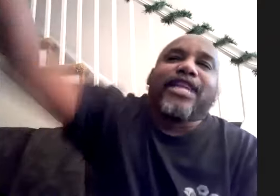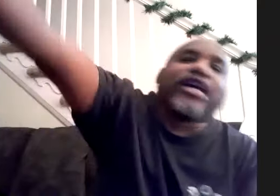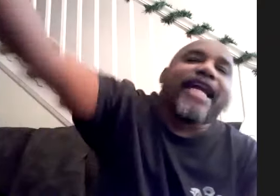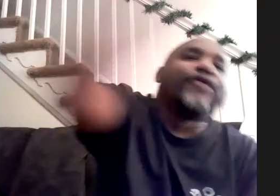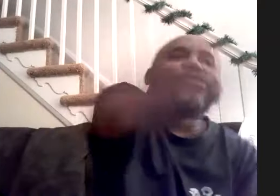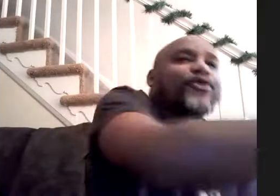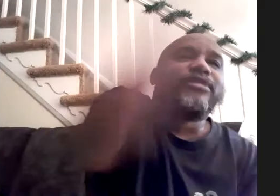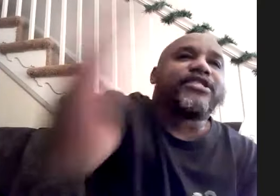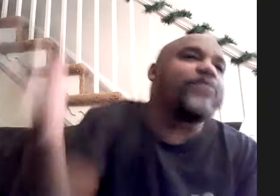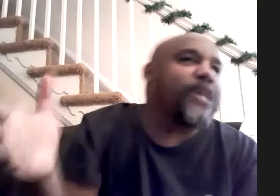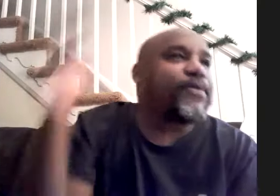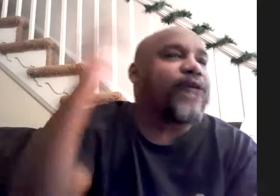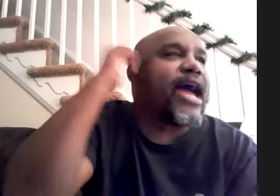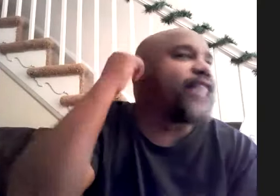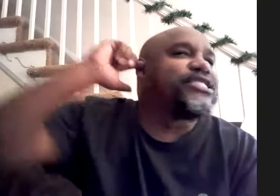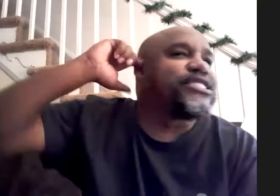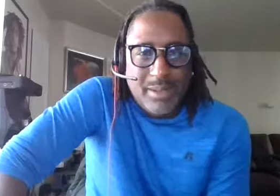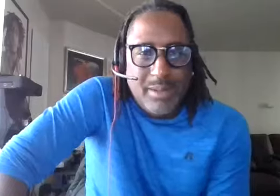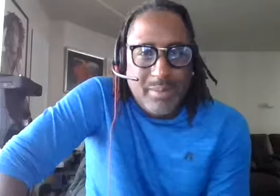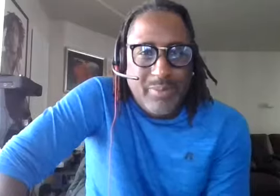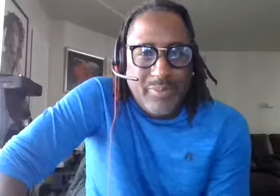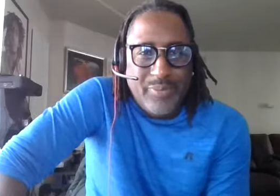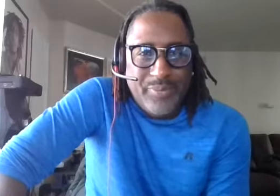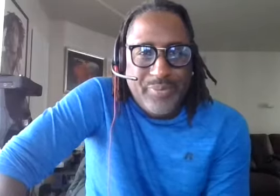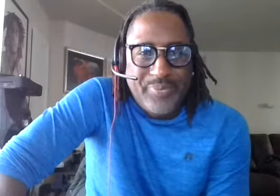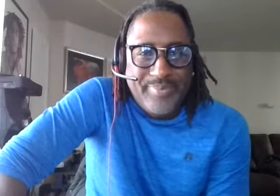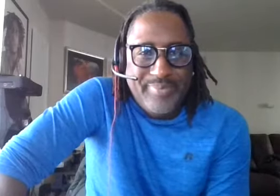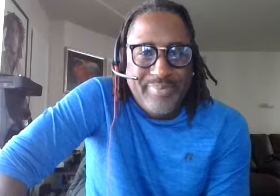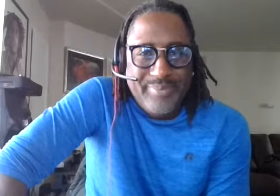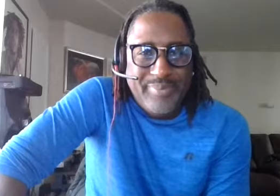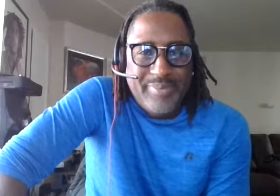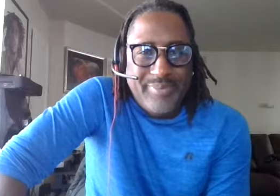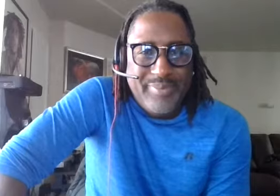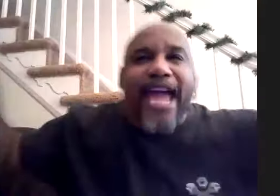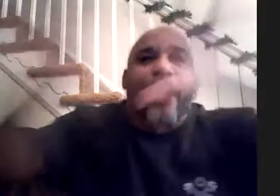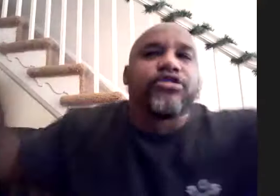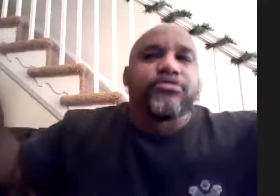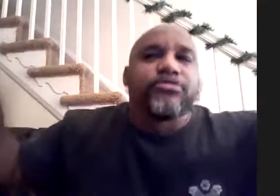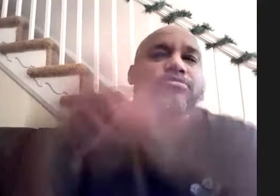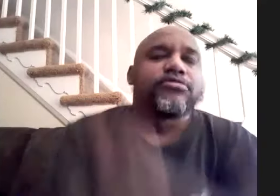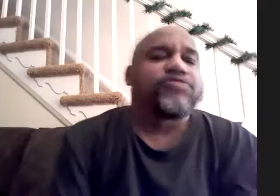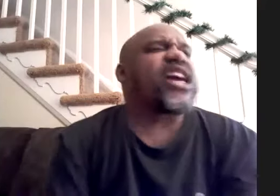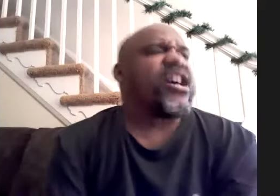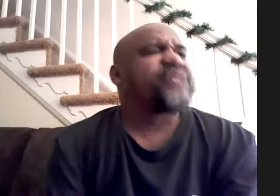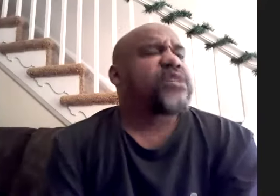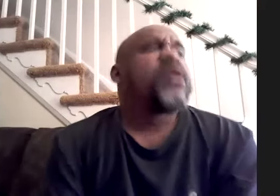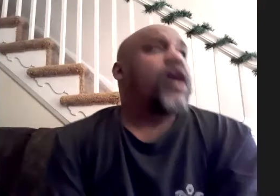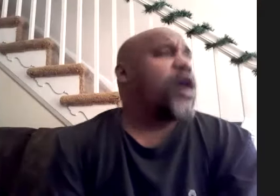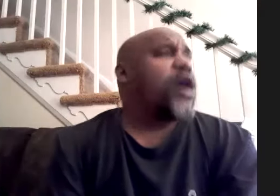out over the room and seeing people and yeah just the vibe you got on stage because we were all like there it was like yeah um i